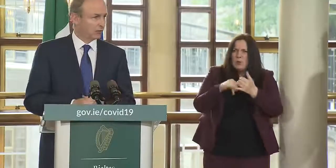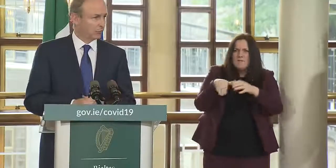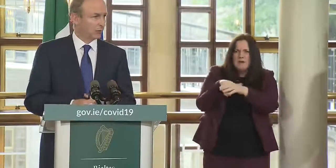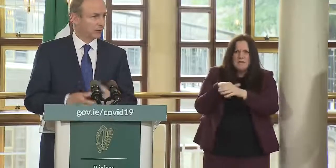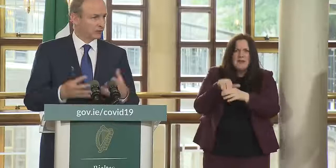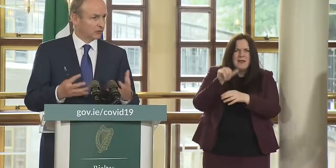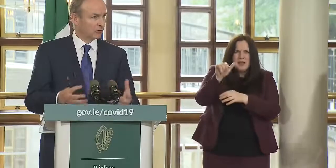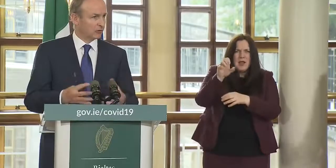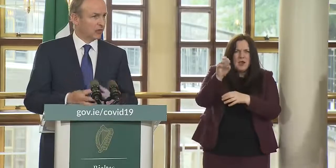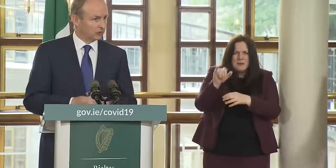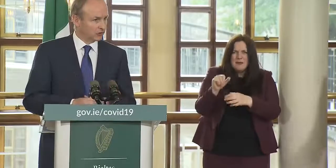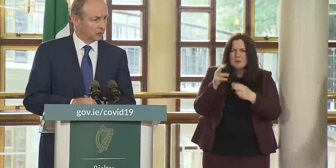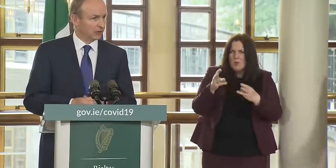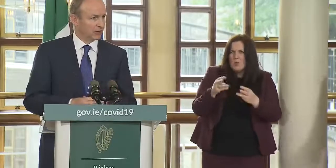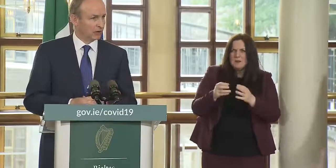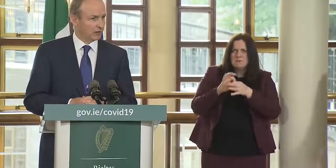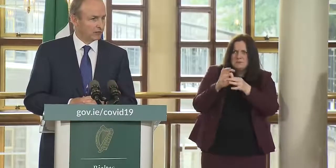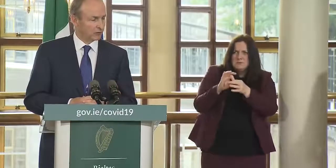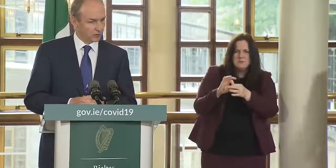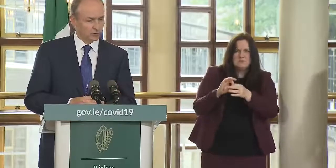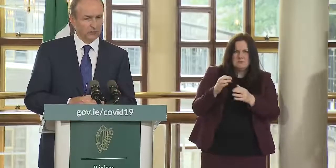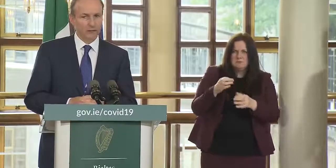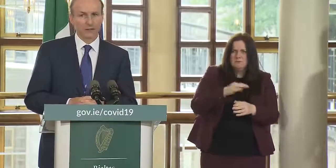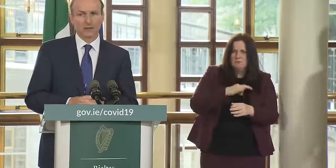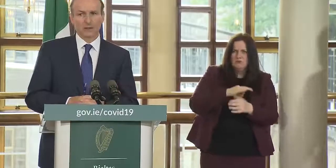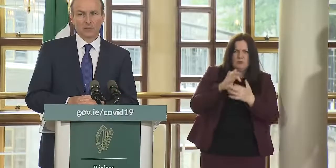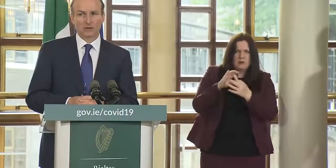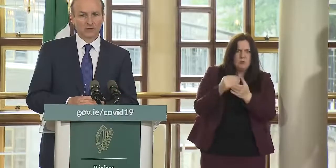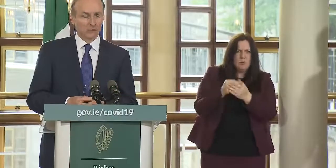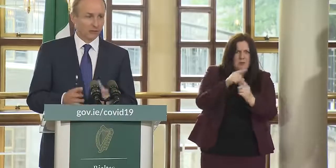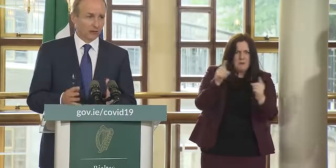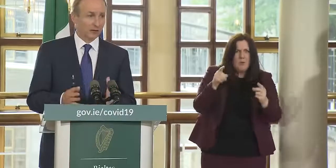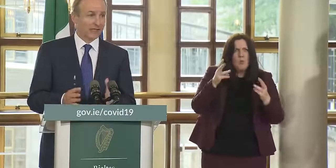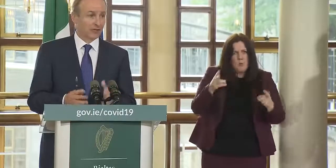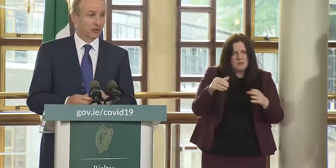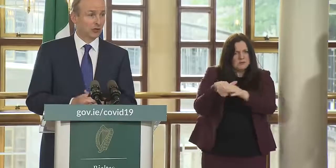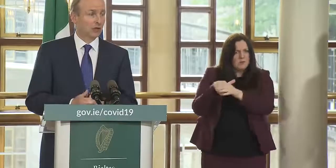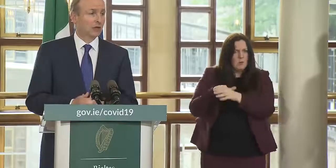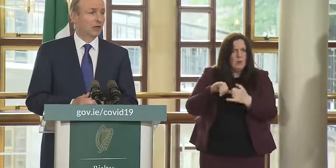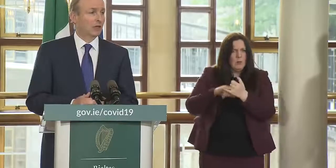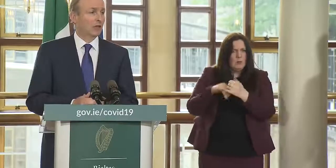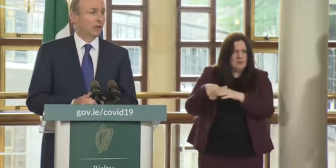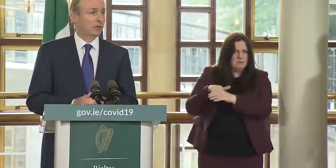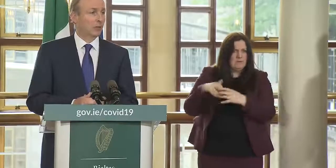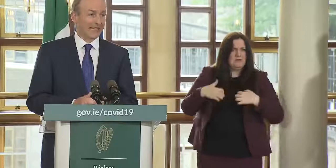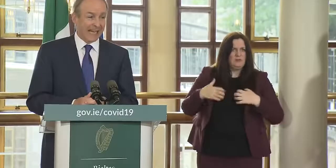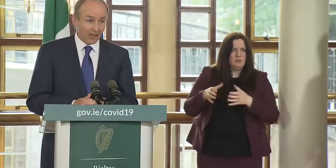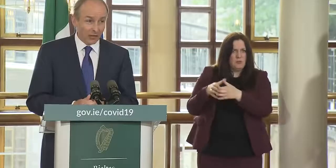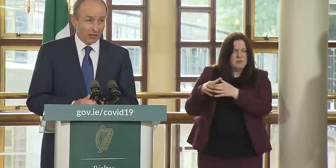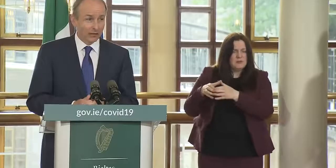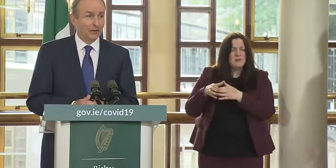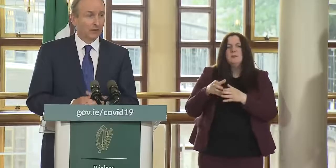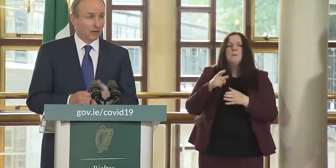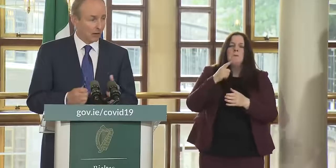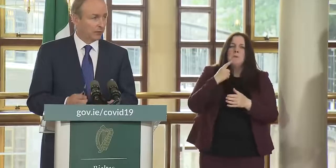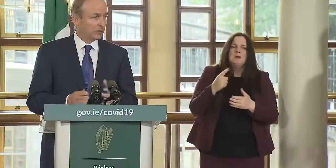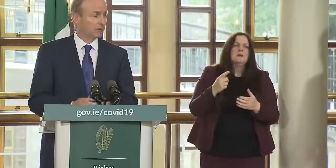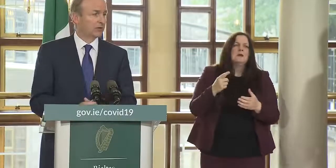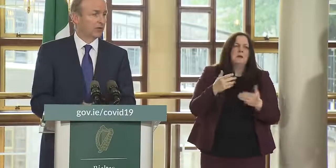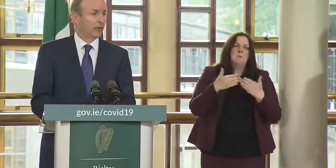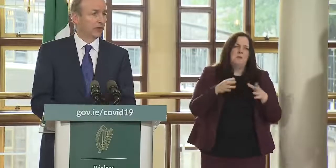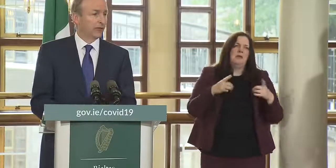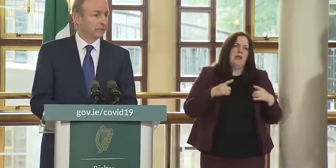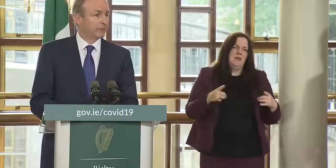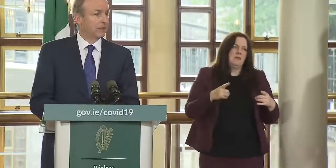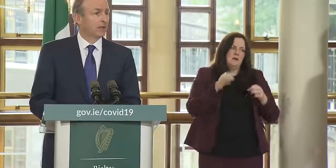the stakeholders we want a constructive relationship with the airlines of course we do but in terms of the fundamental issue of public health government